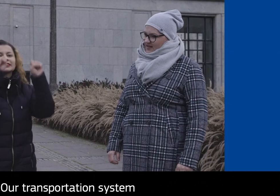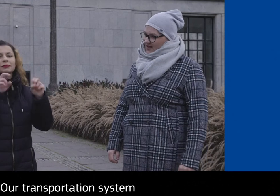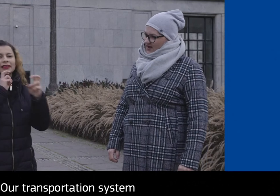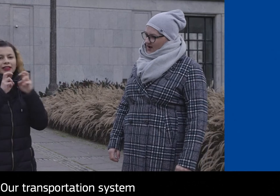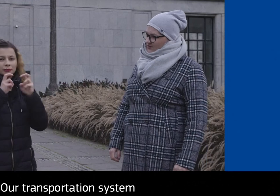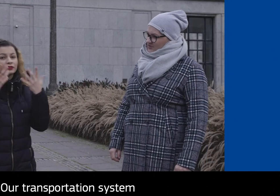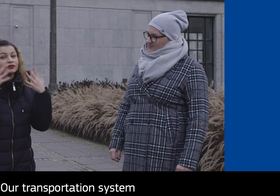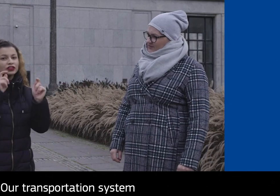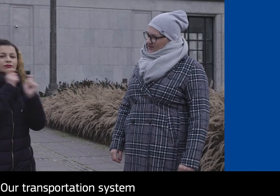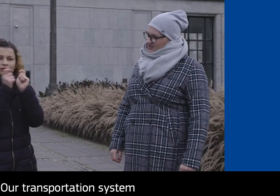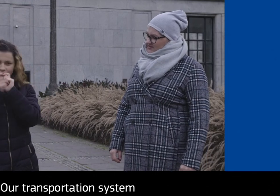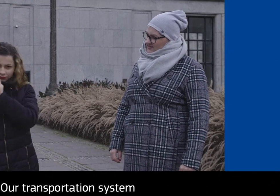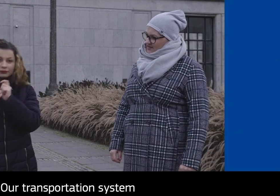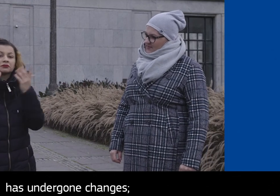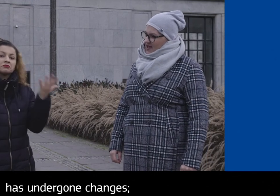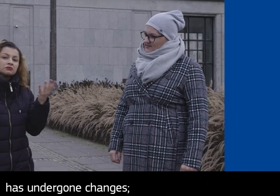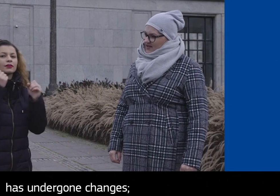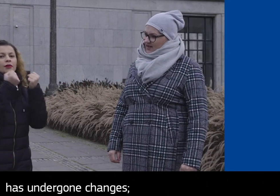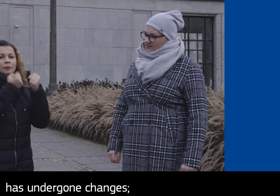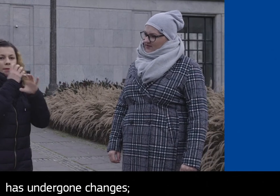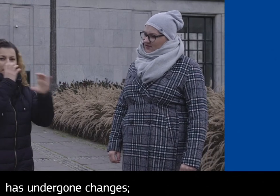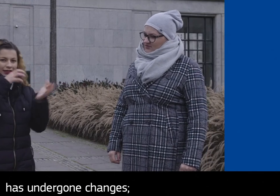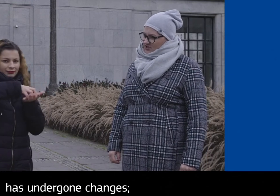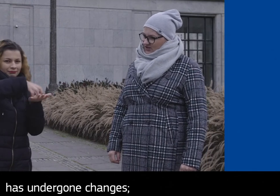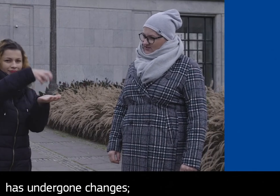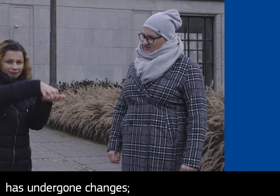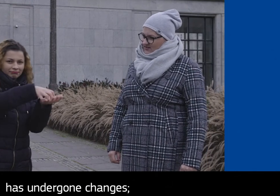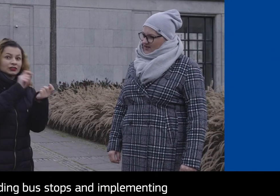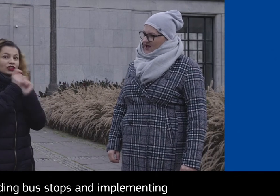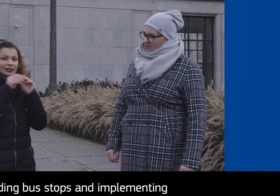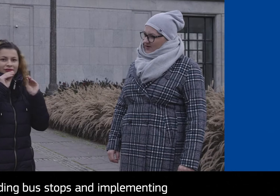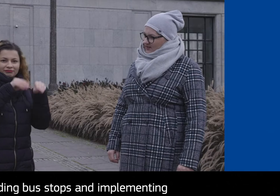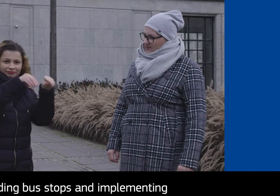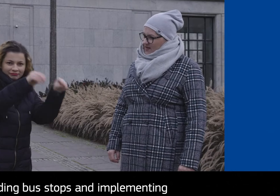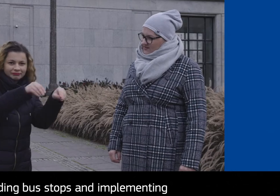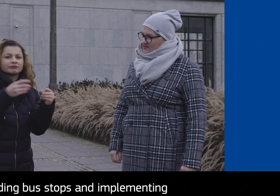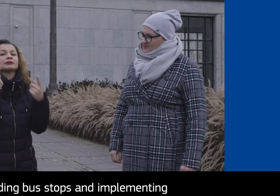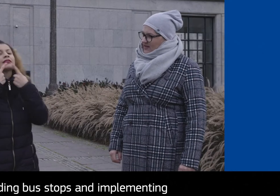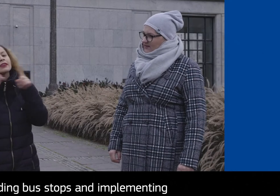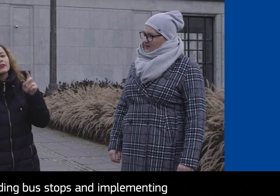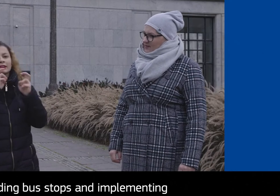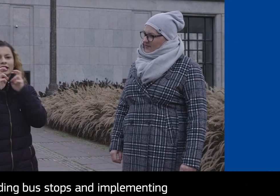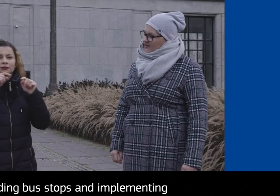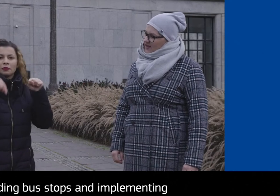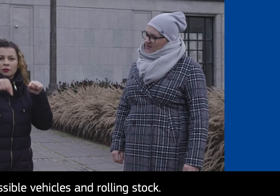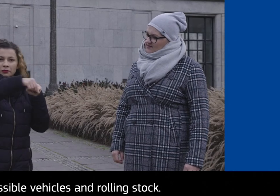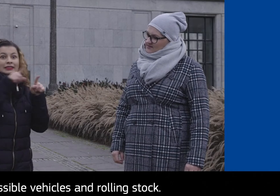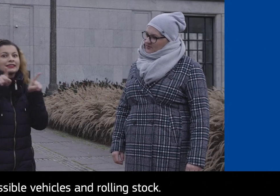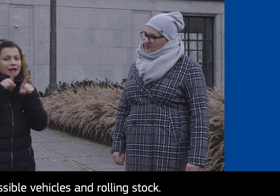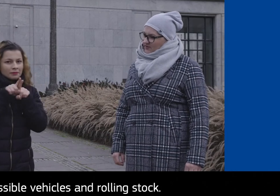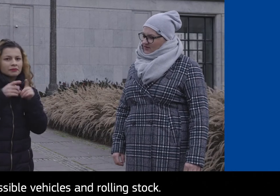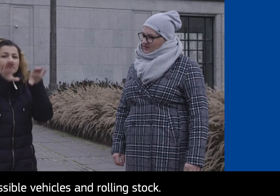Our transportation system has undergone changes, upgrading bus stops and implementing